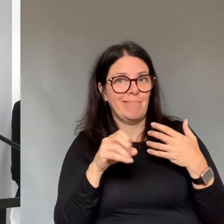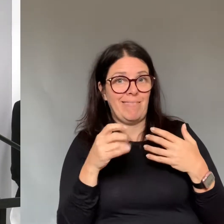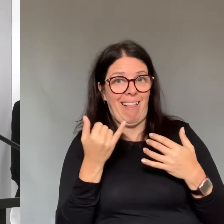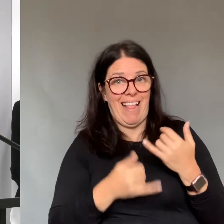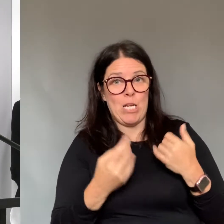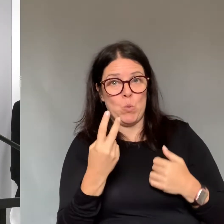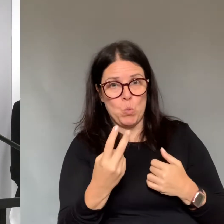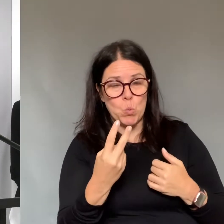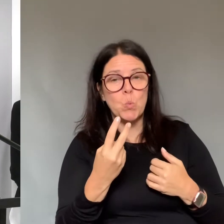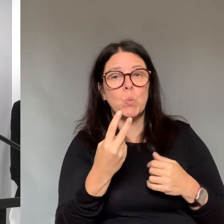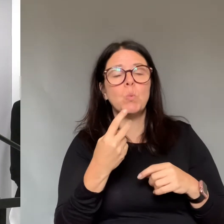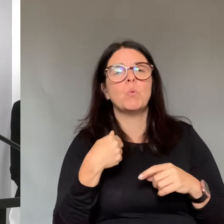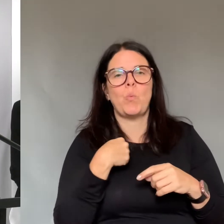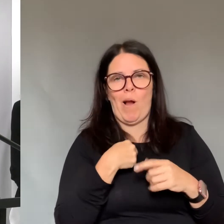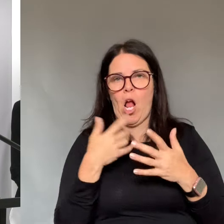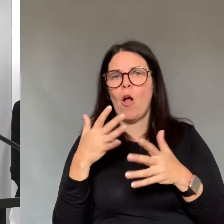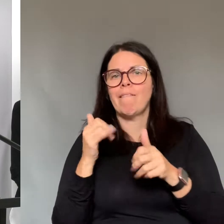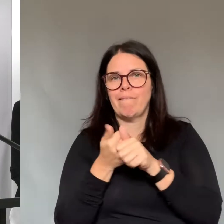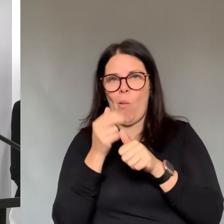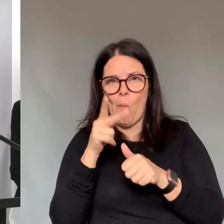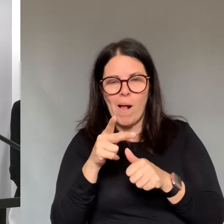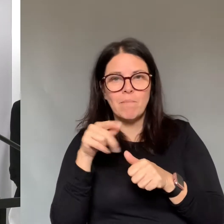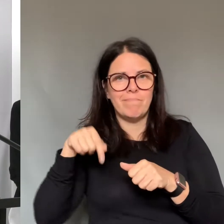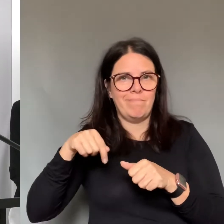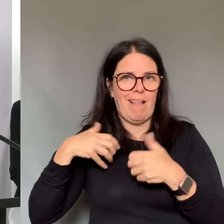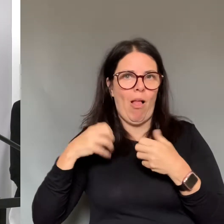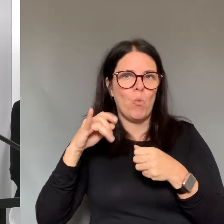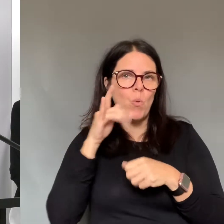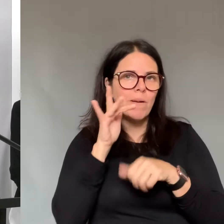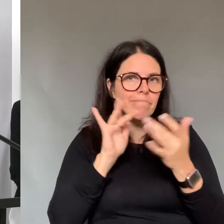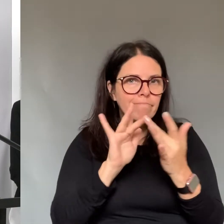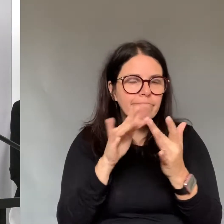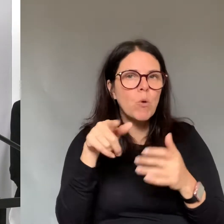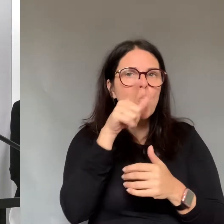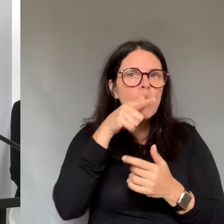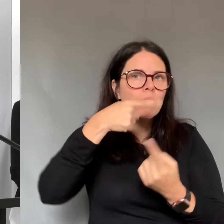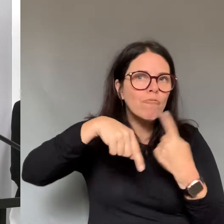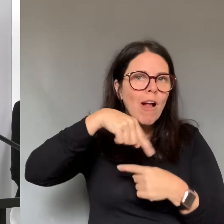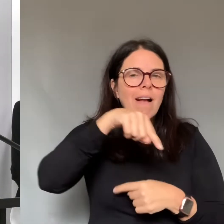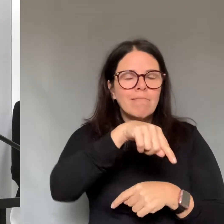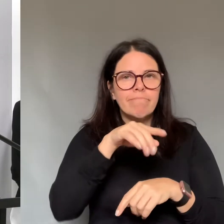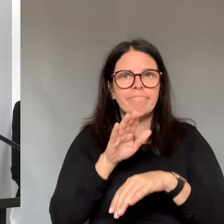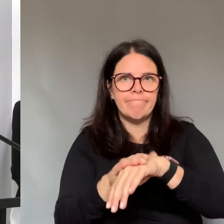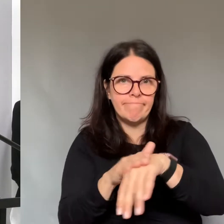We just got notified case.